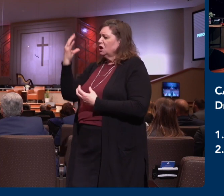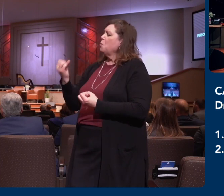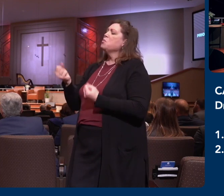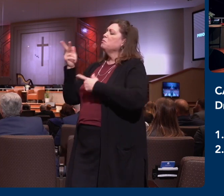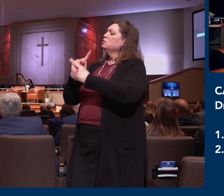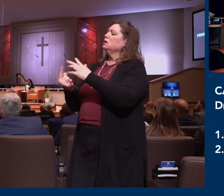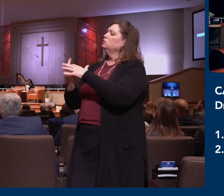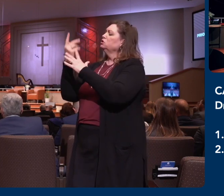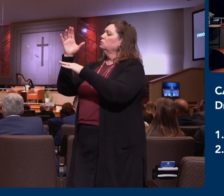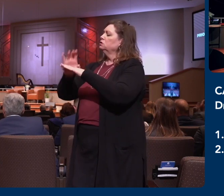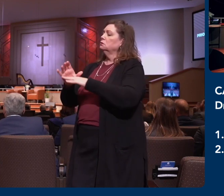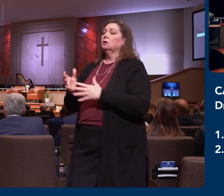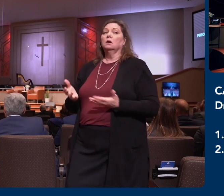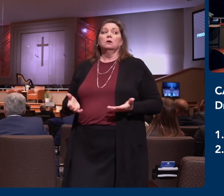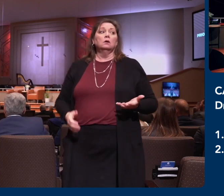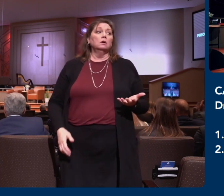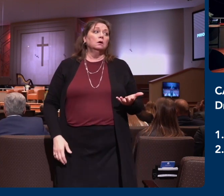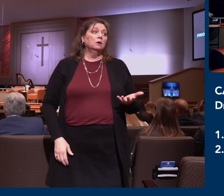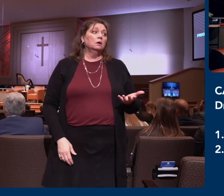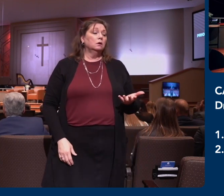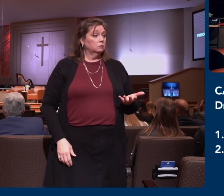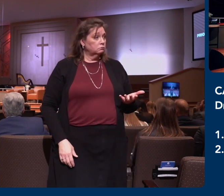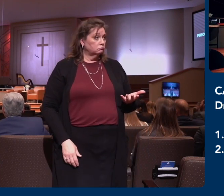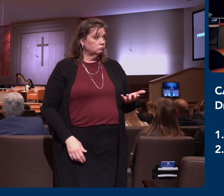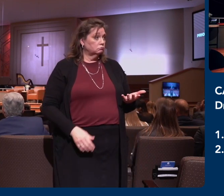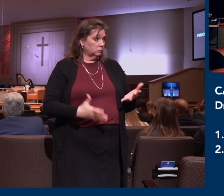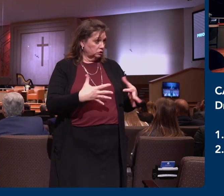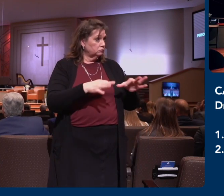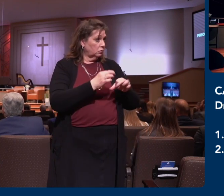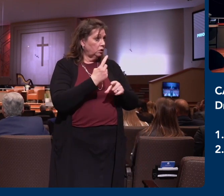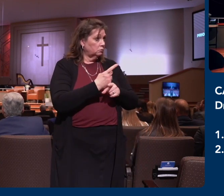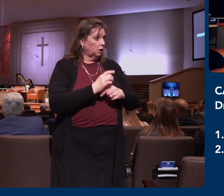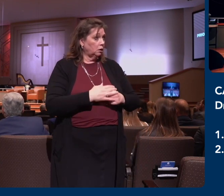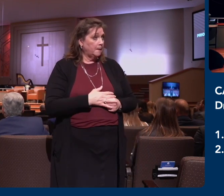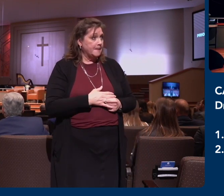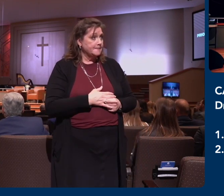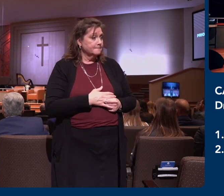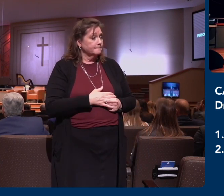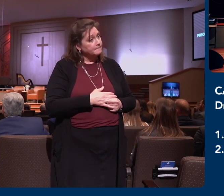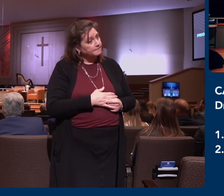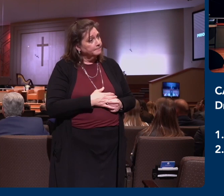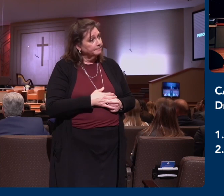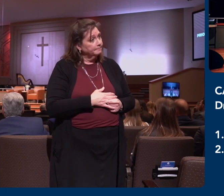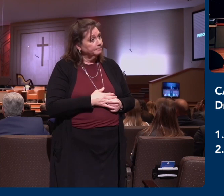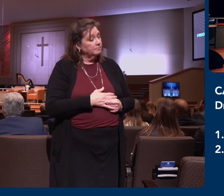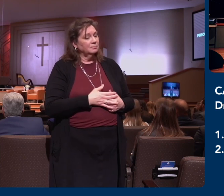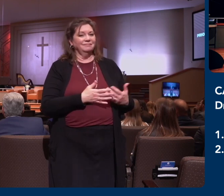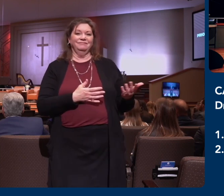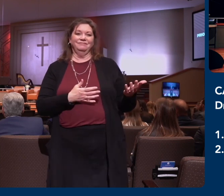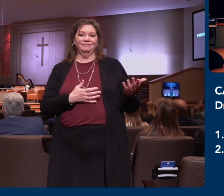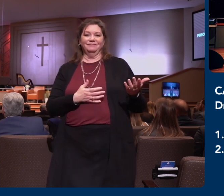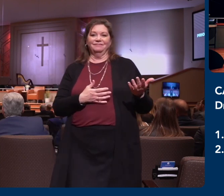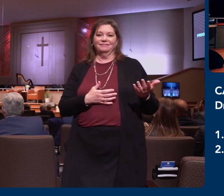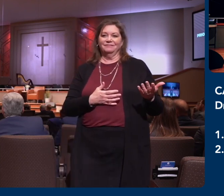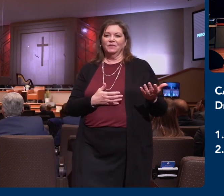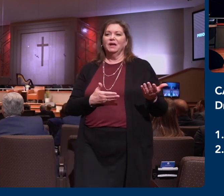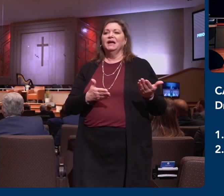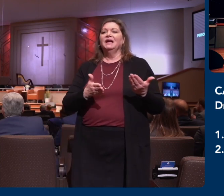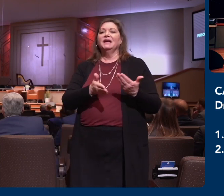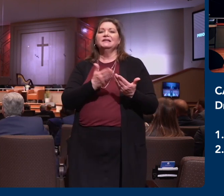And he's like, well, isn't that what's important? It's so easy to lose sight. And I said, listen, I'll be able